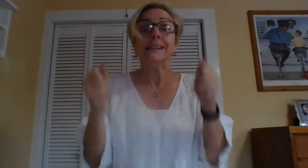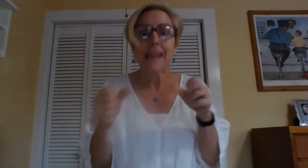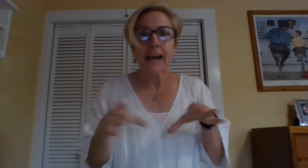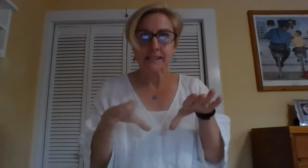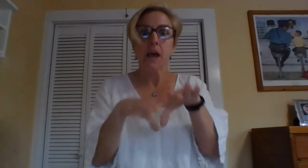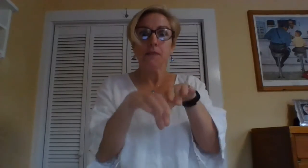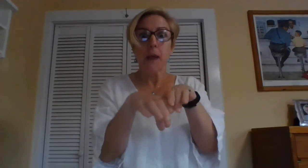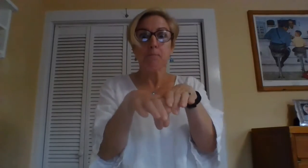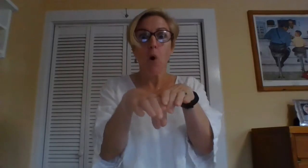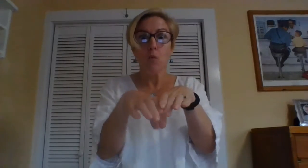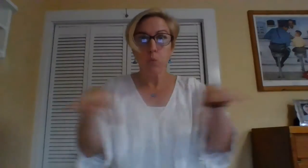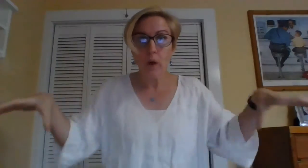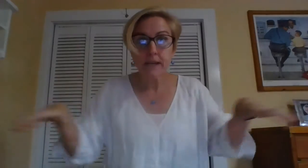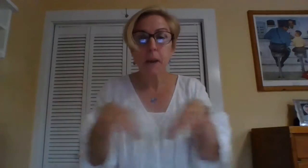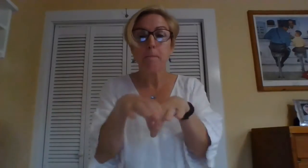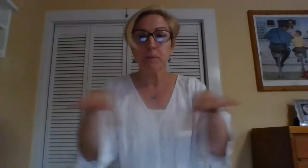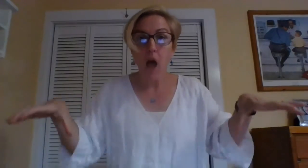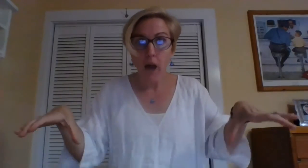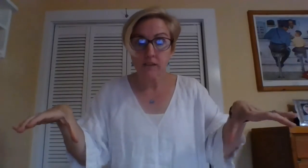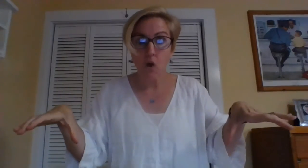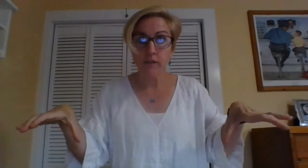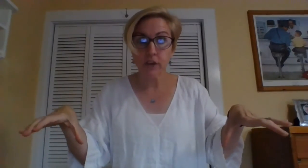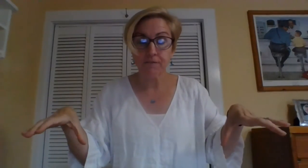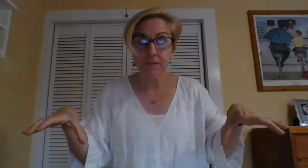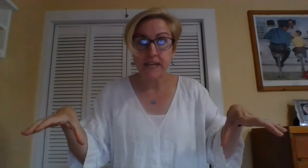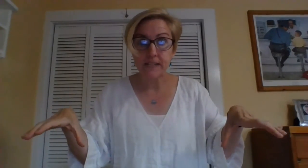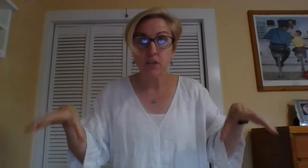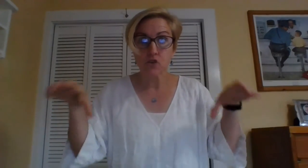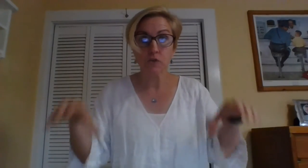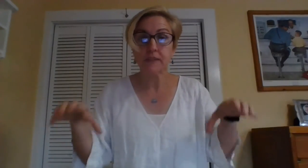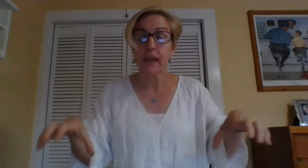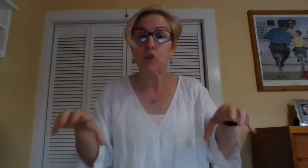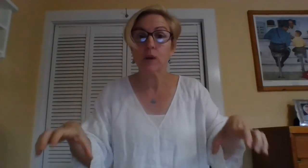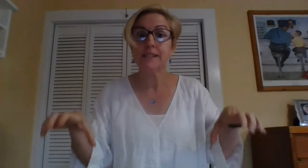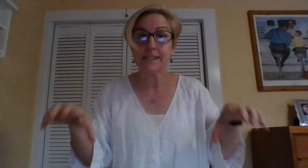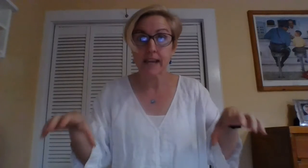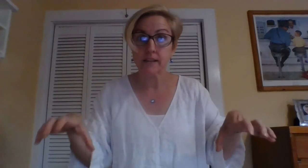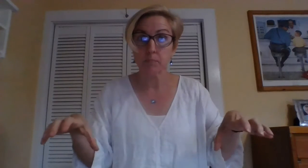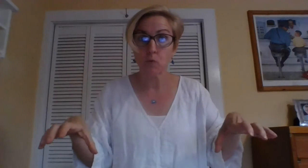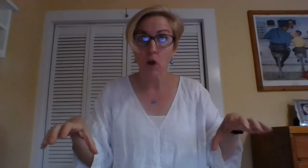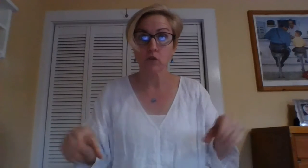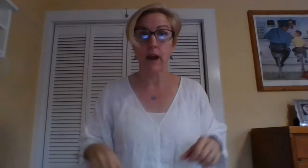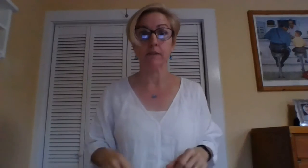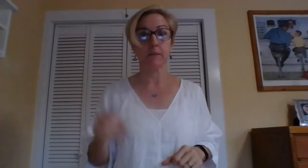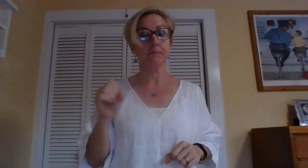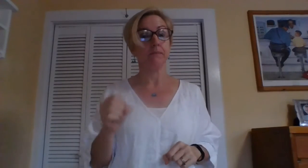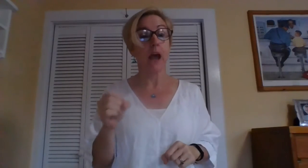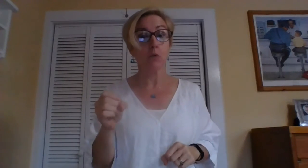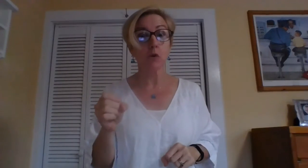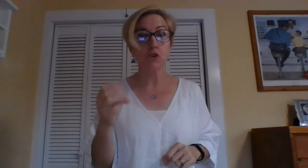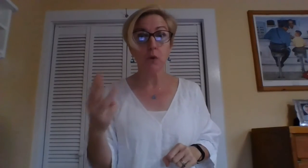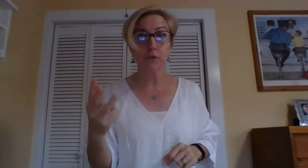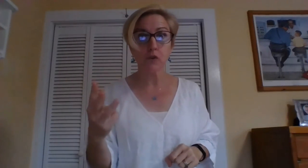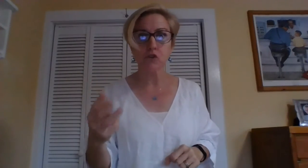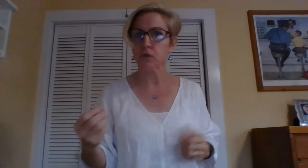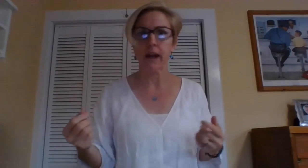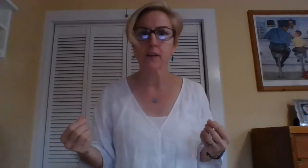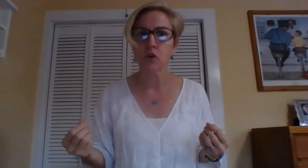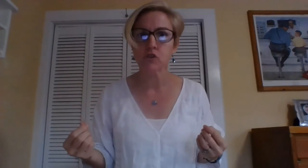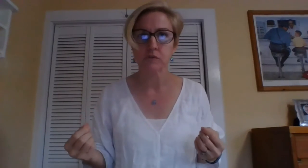Yes. They put wooden blocks on their feet so that they couldn't stand up and walk around. Now, we're going to our third story. I told you